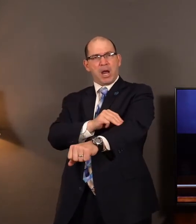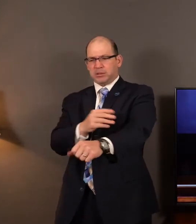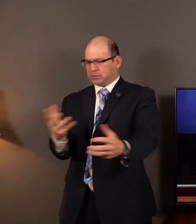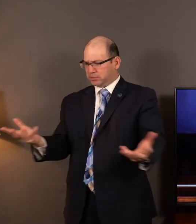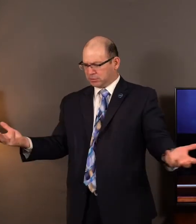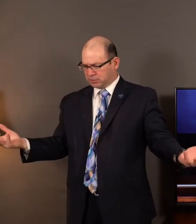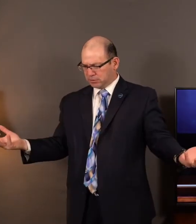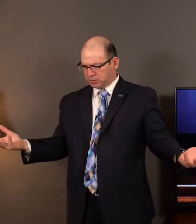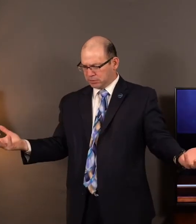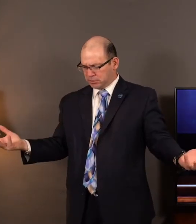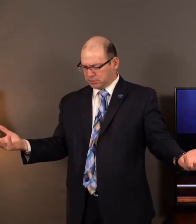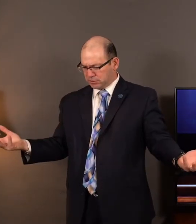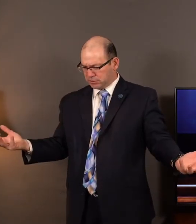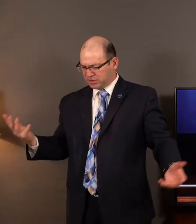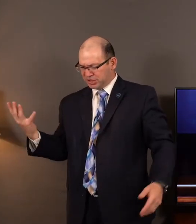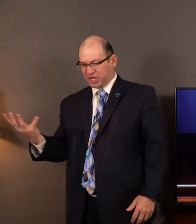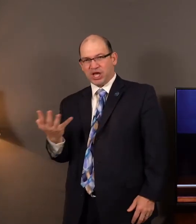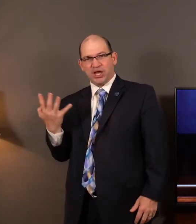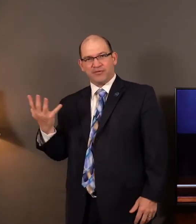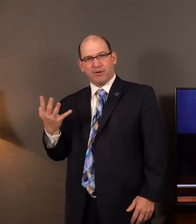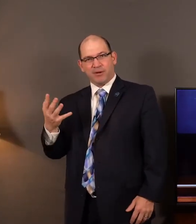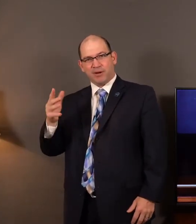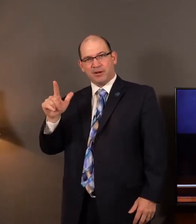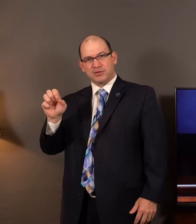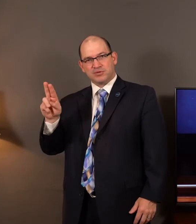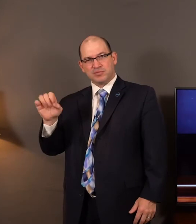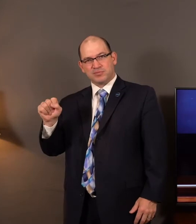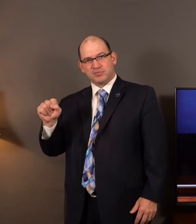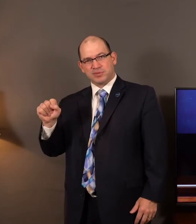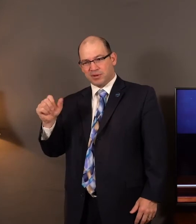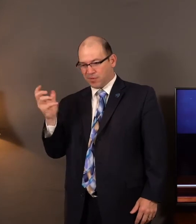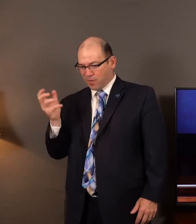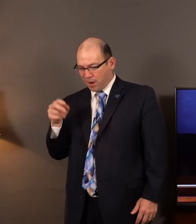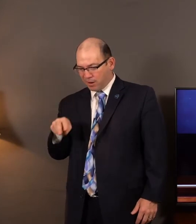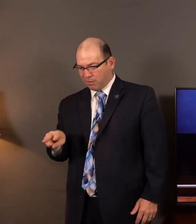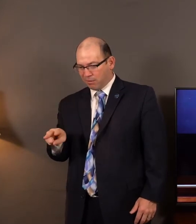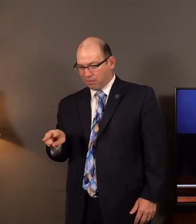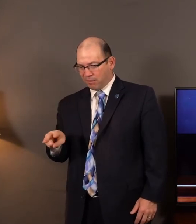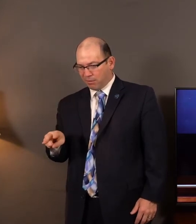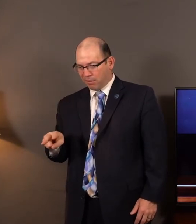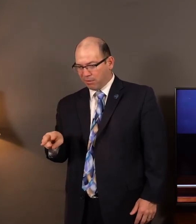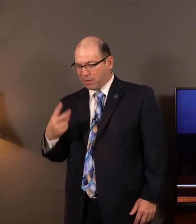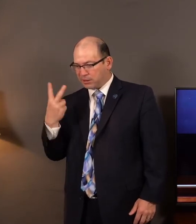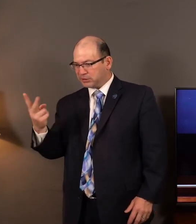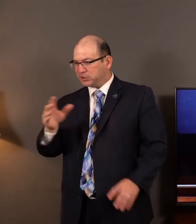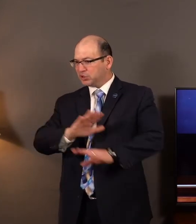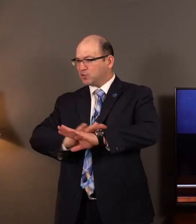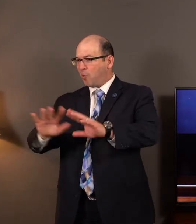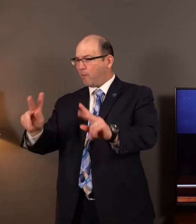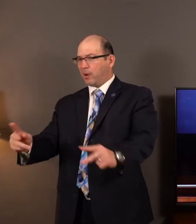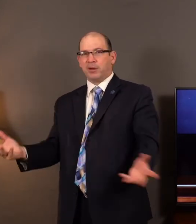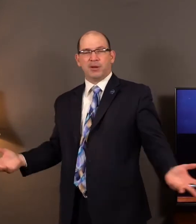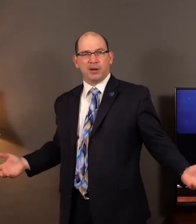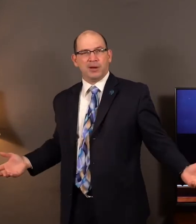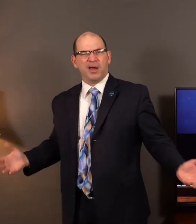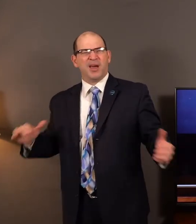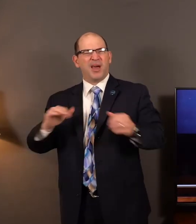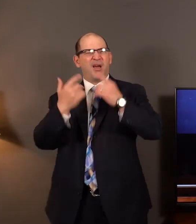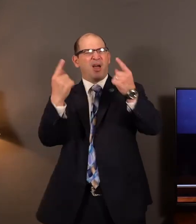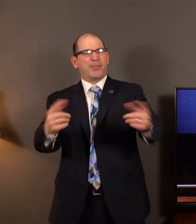And to the surprise of these leprous men, nobody is there. Now, by the way, you say, Gabe, how did that happen? It was a